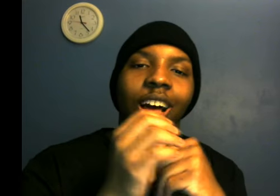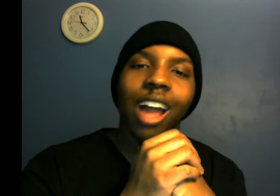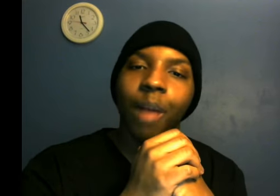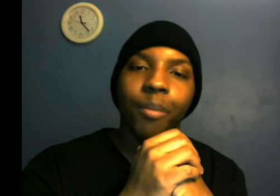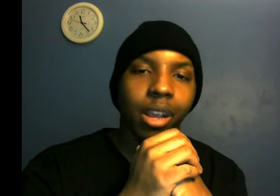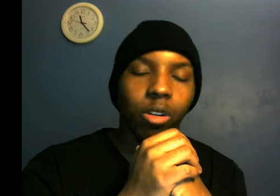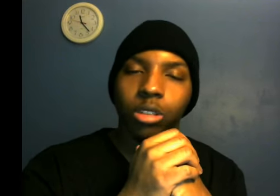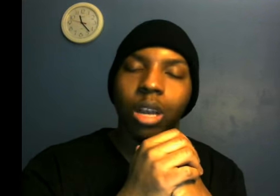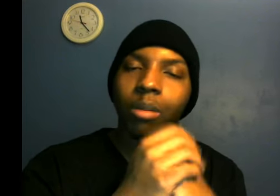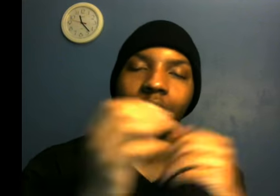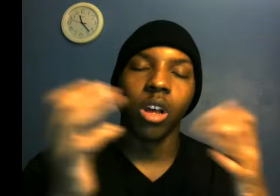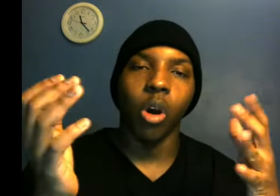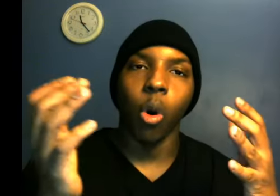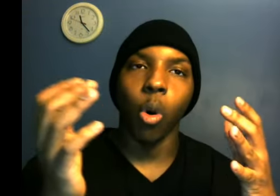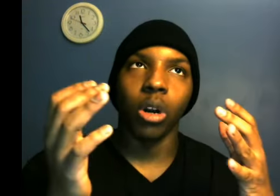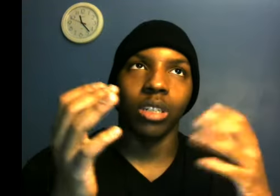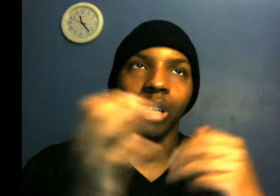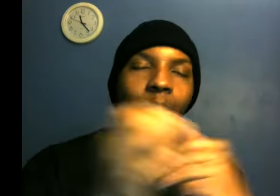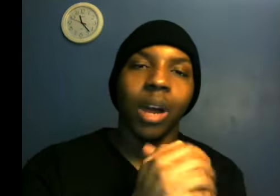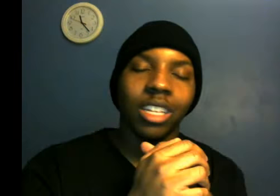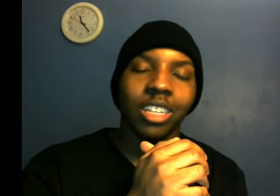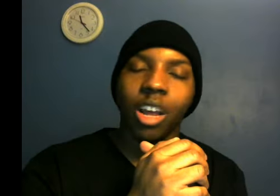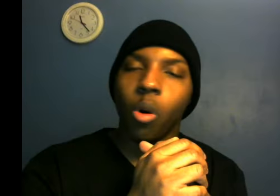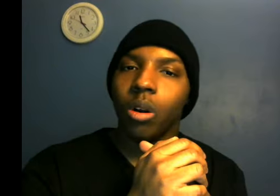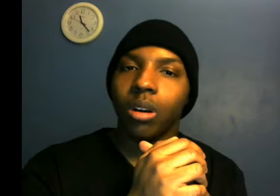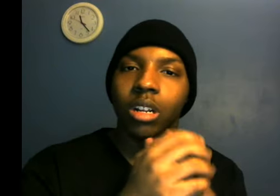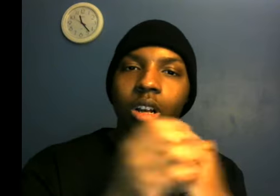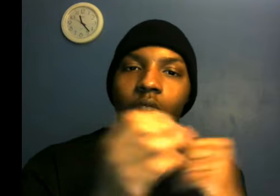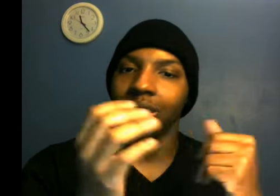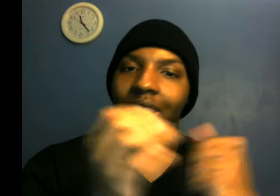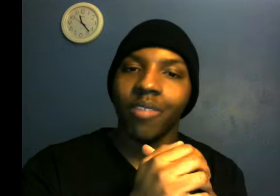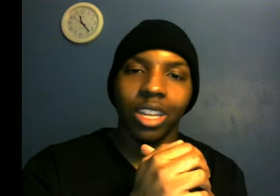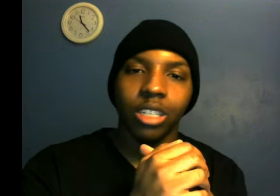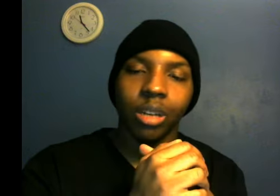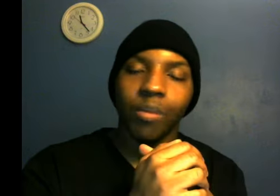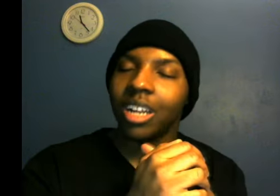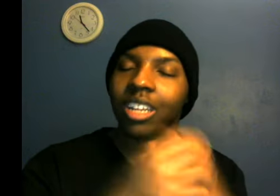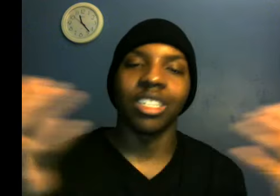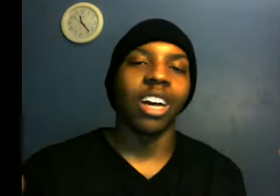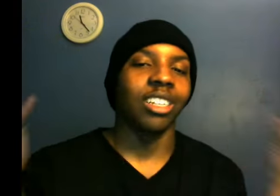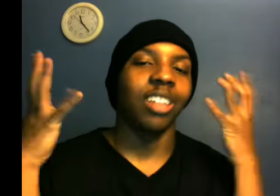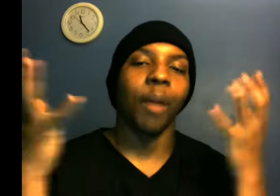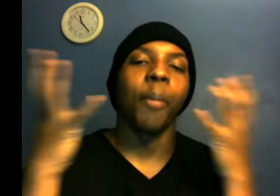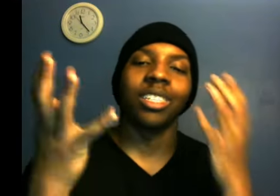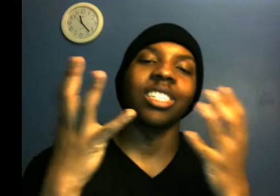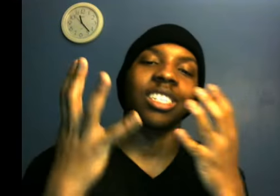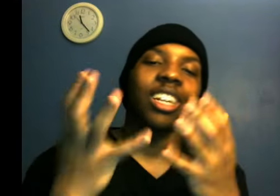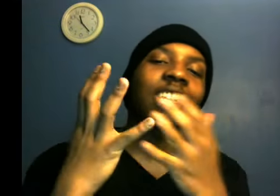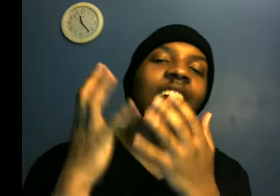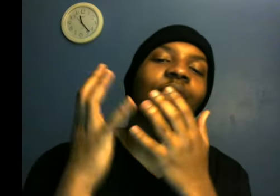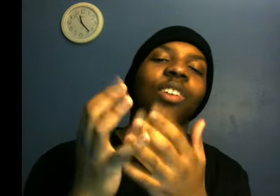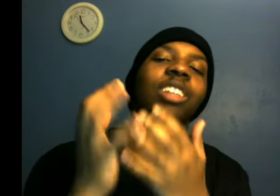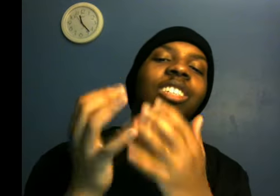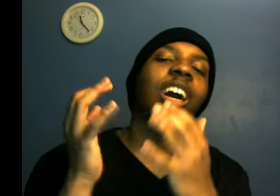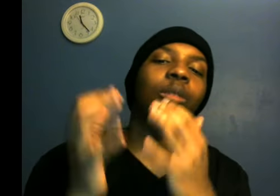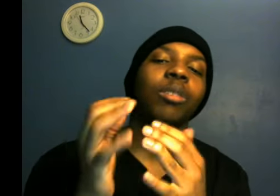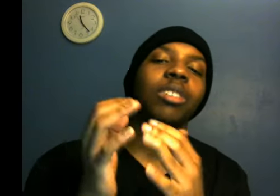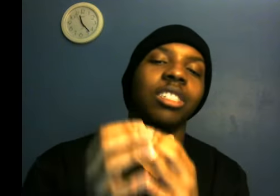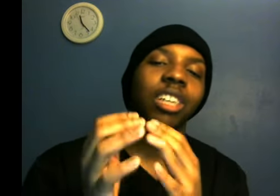linebacker or something. Or somebody like that. Or a safety or somebody. A position like that. A defensive tackle position is